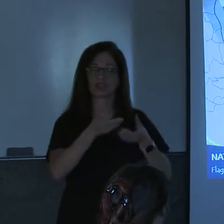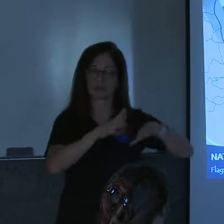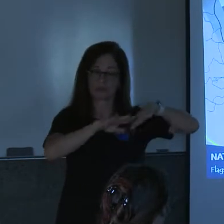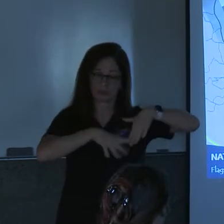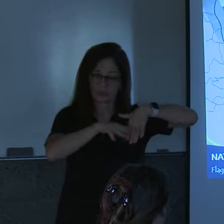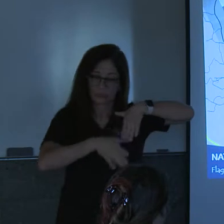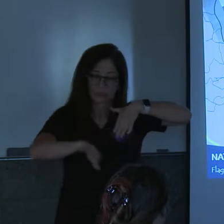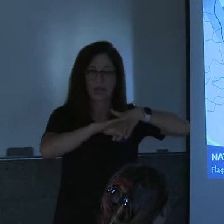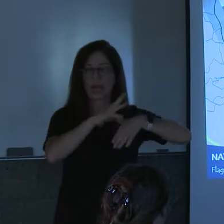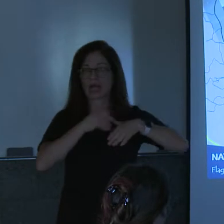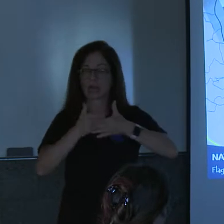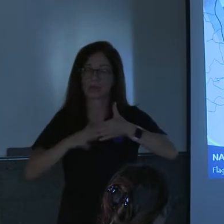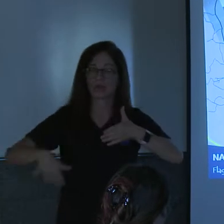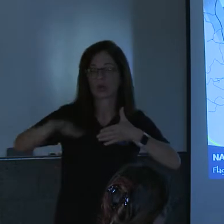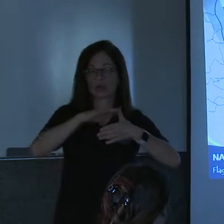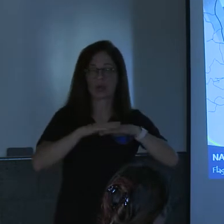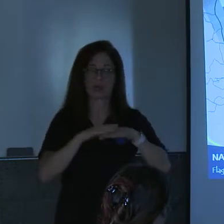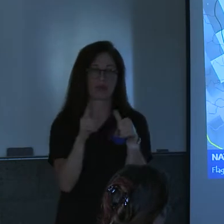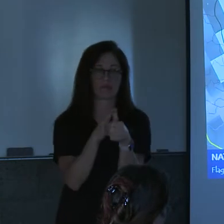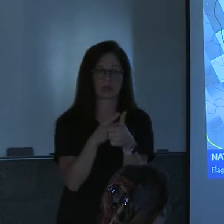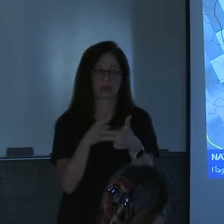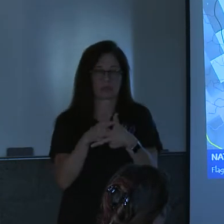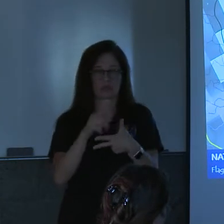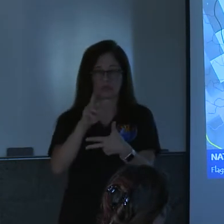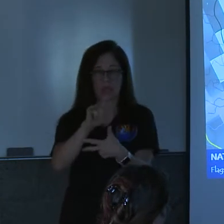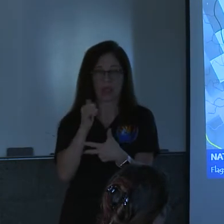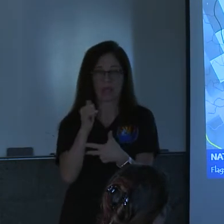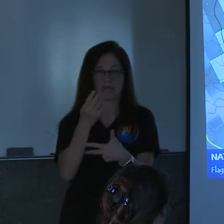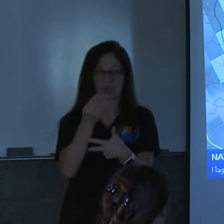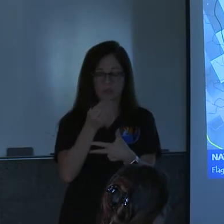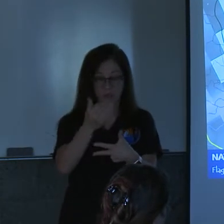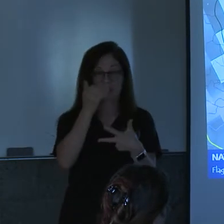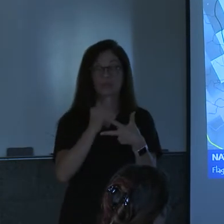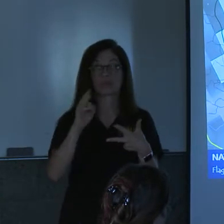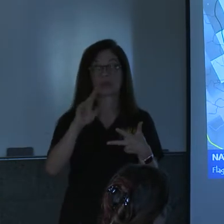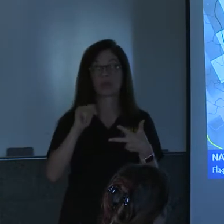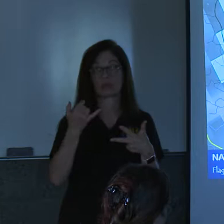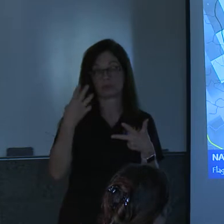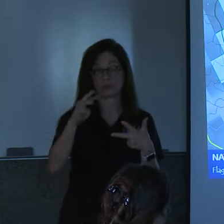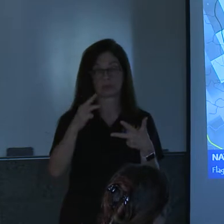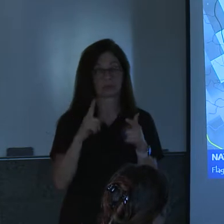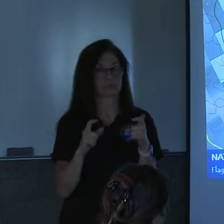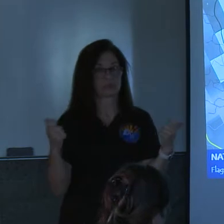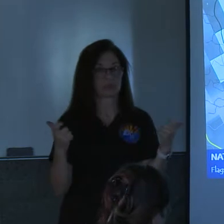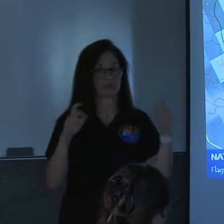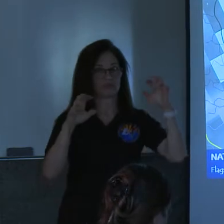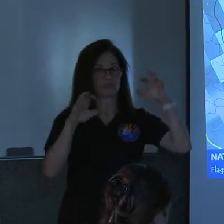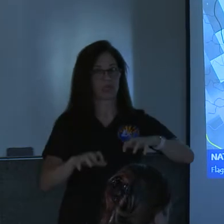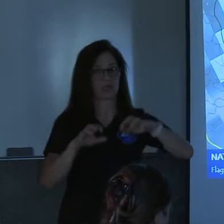event on july 14th next slide july 16th we had a major event